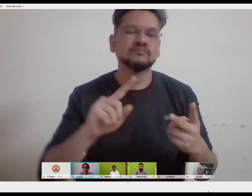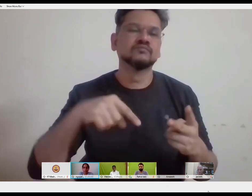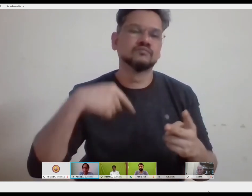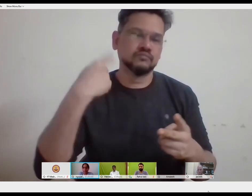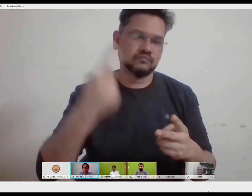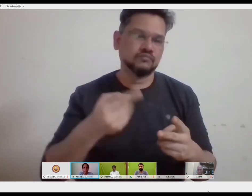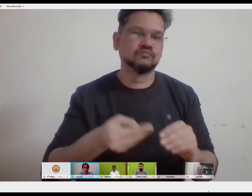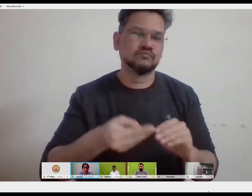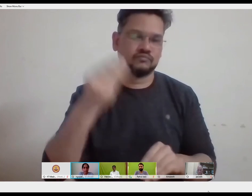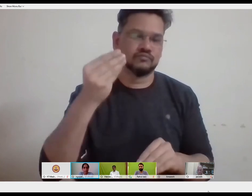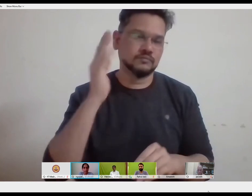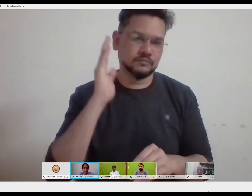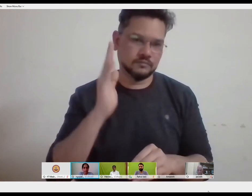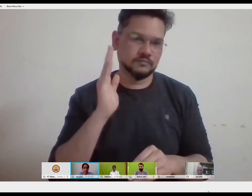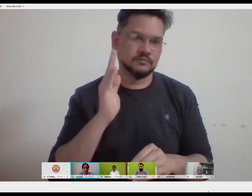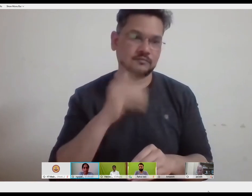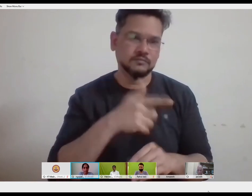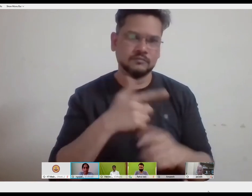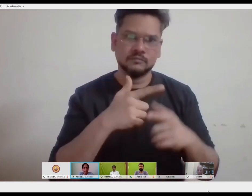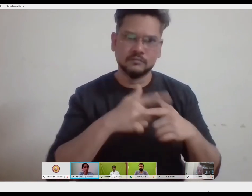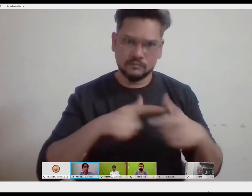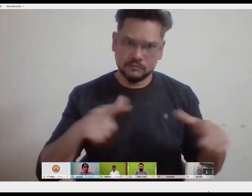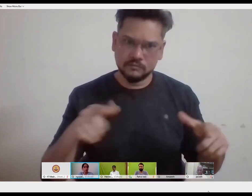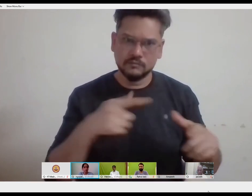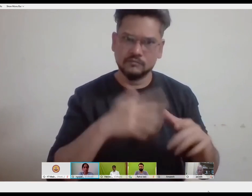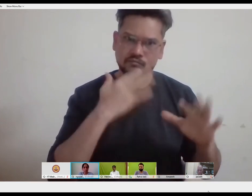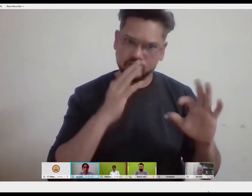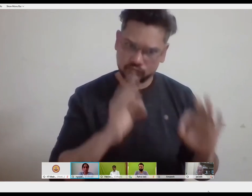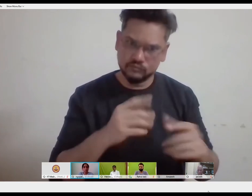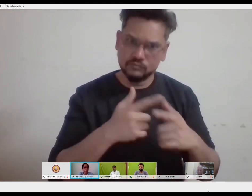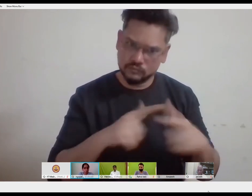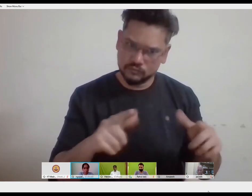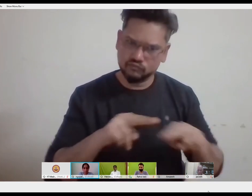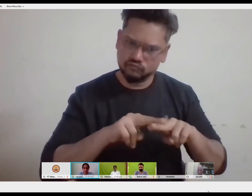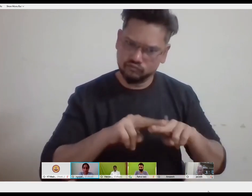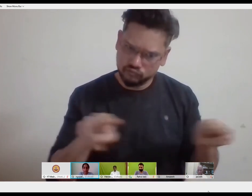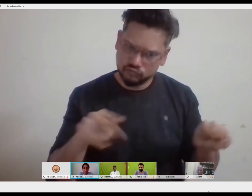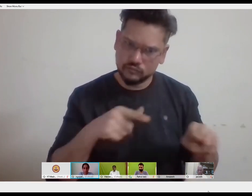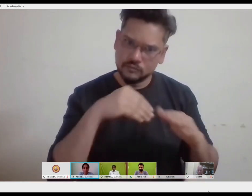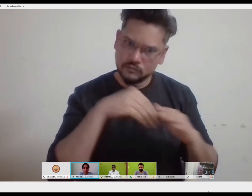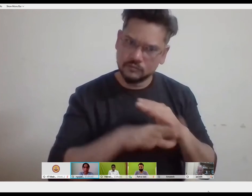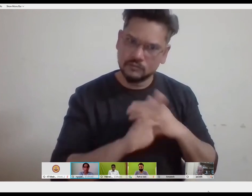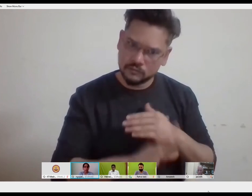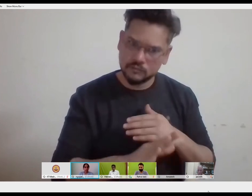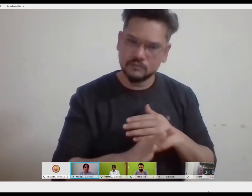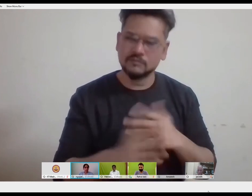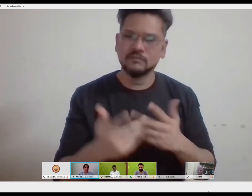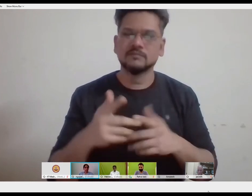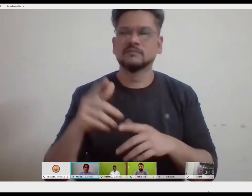Is it like the popular views of language? Can sign